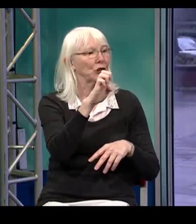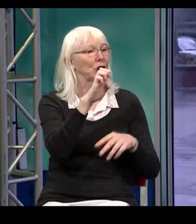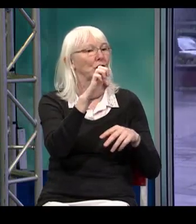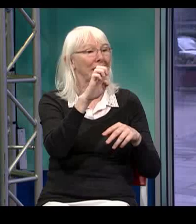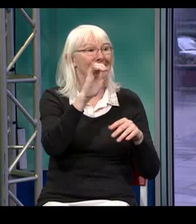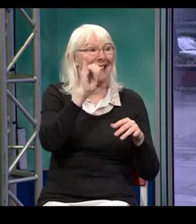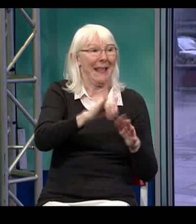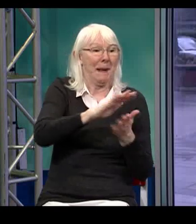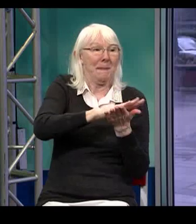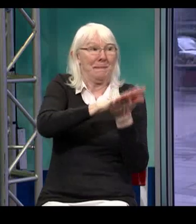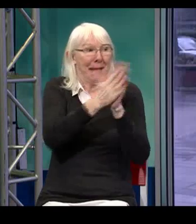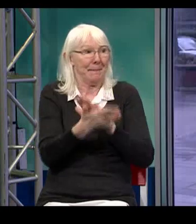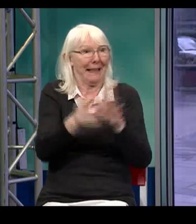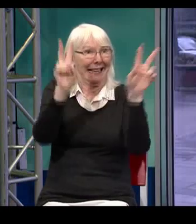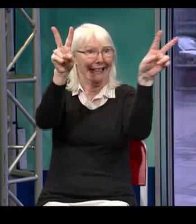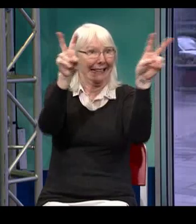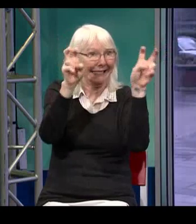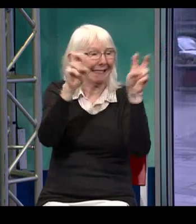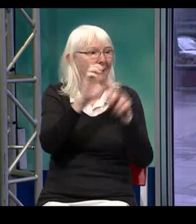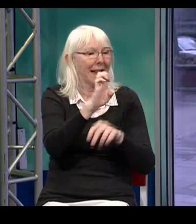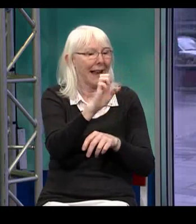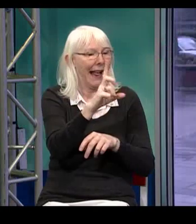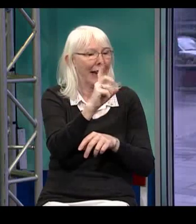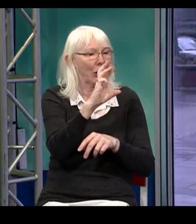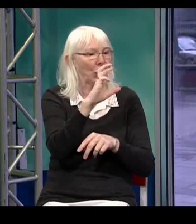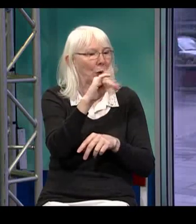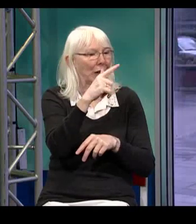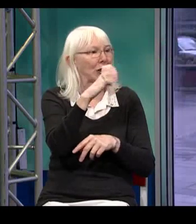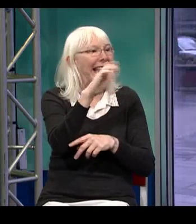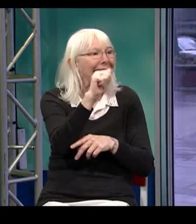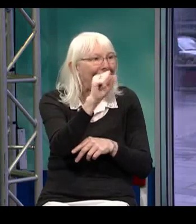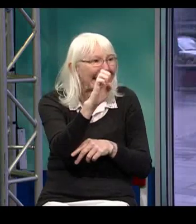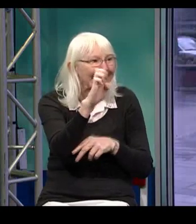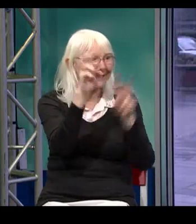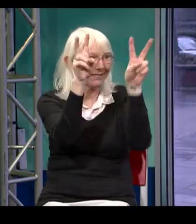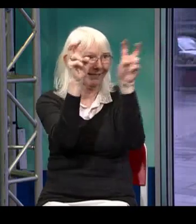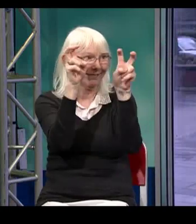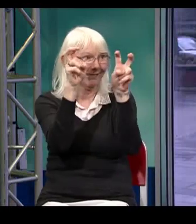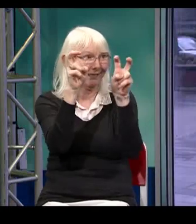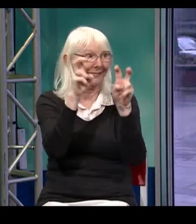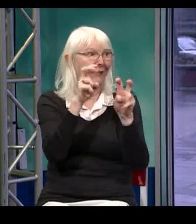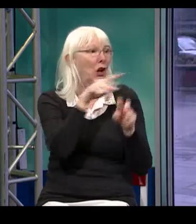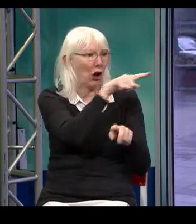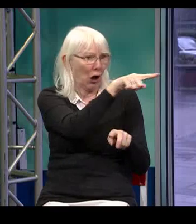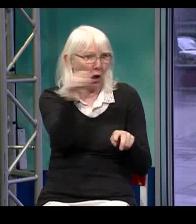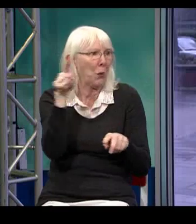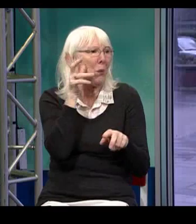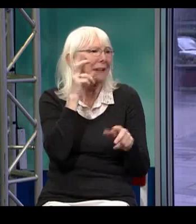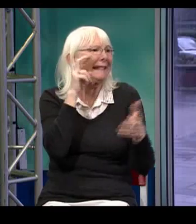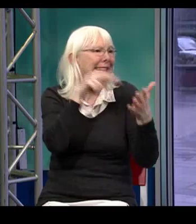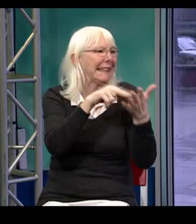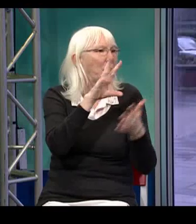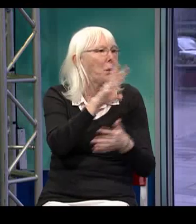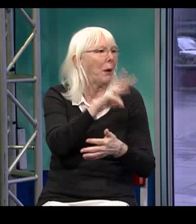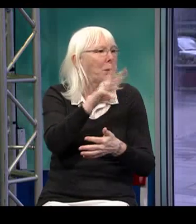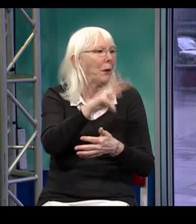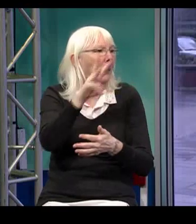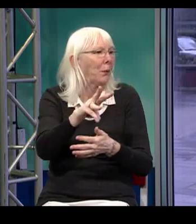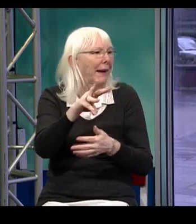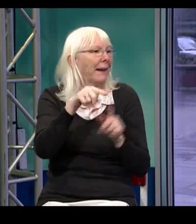she was instrumental in this, and actually it's called the Eldridge Decision from the Supreme Court. You can actually see